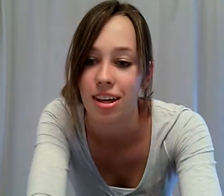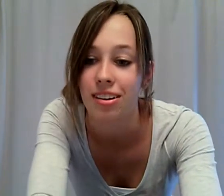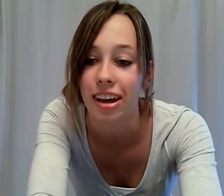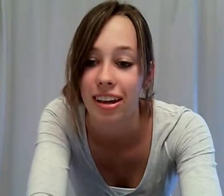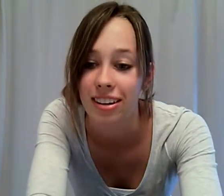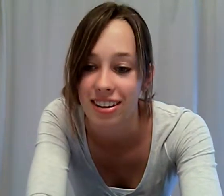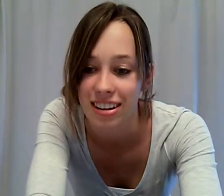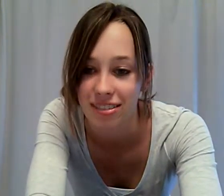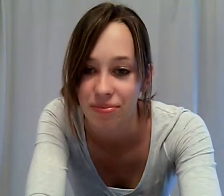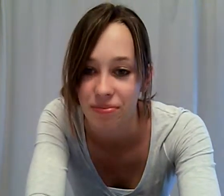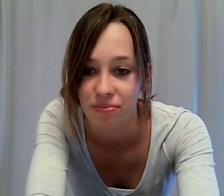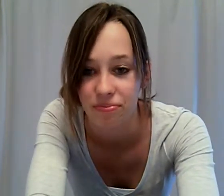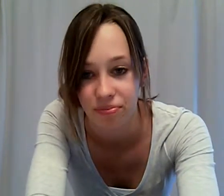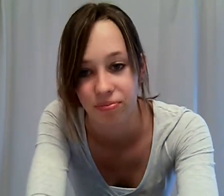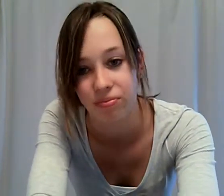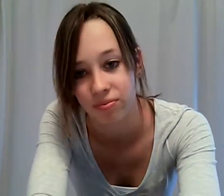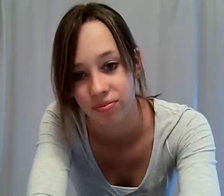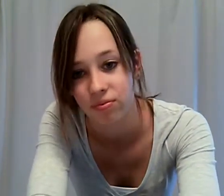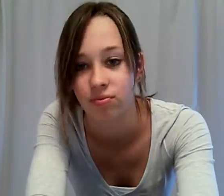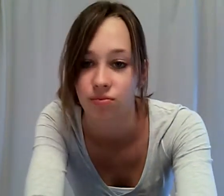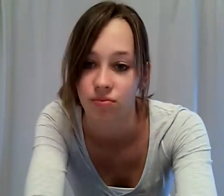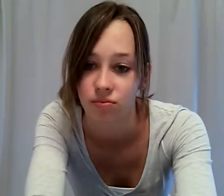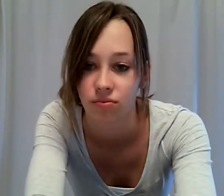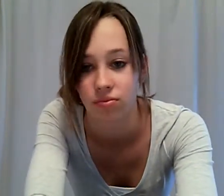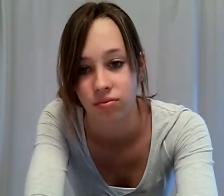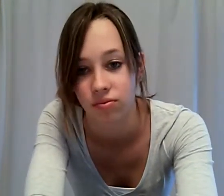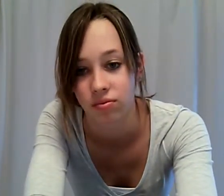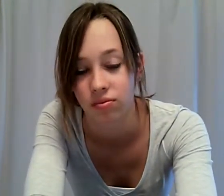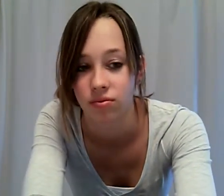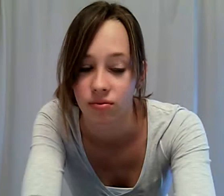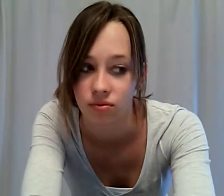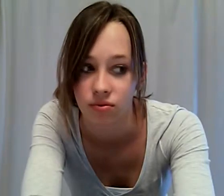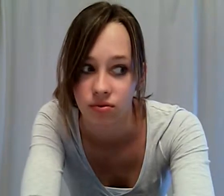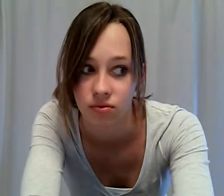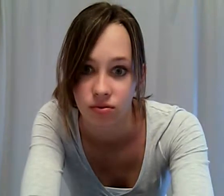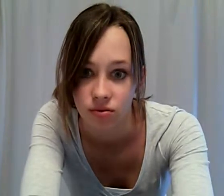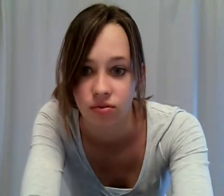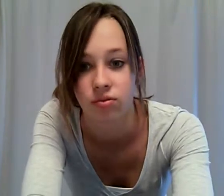that? Okay. Here it Exchange ourselves and we do it all the time. Why do we do that?